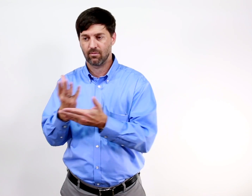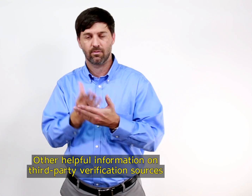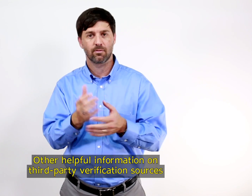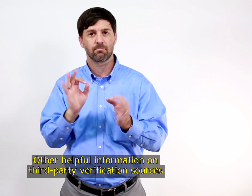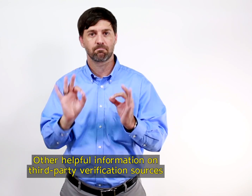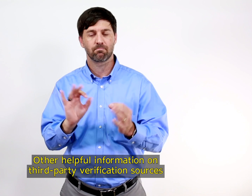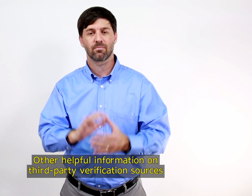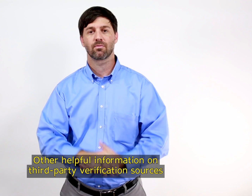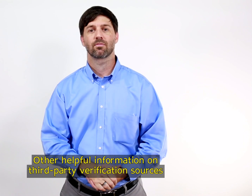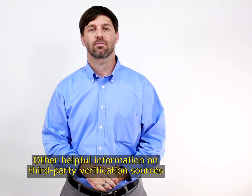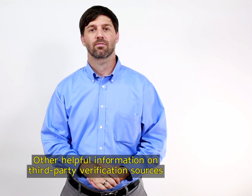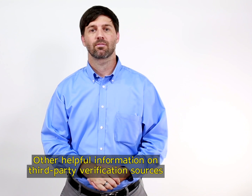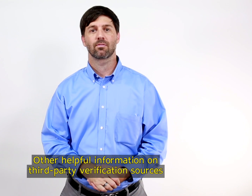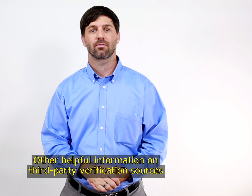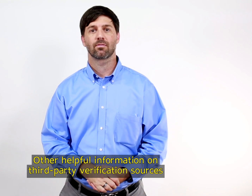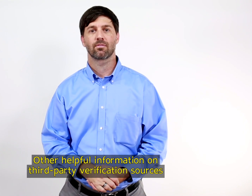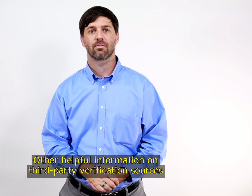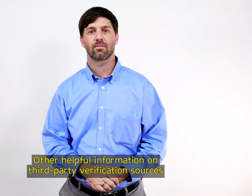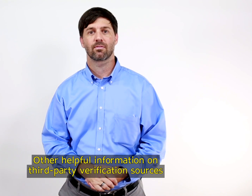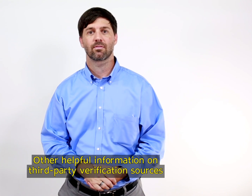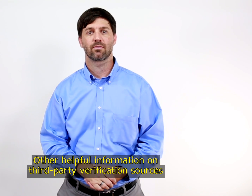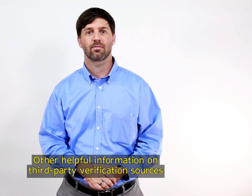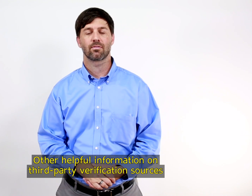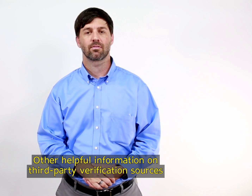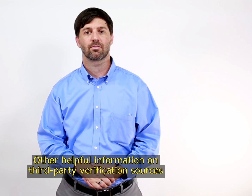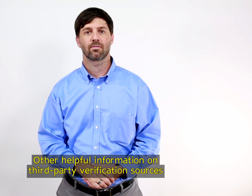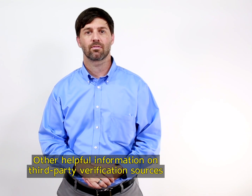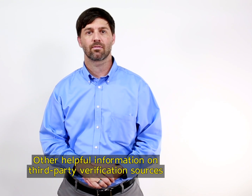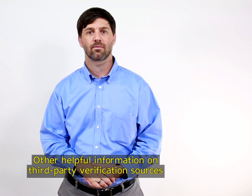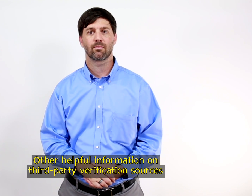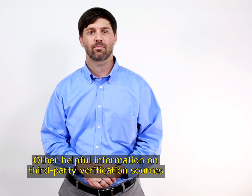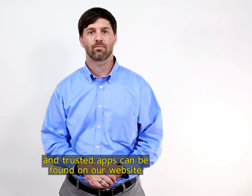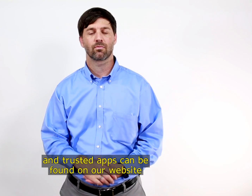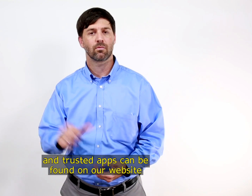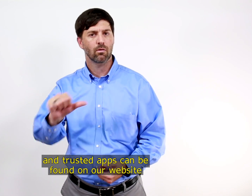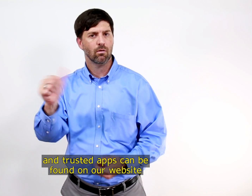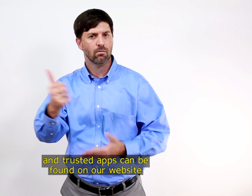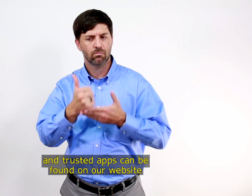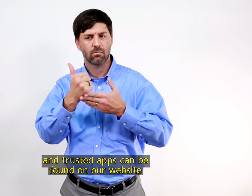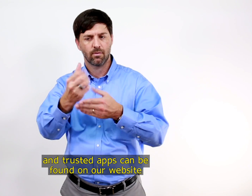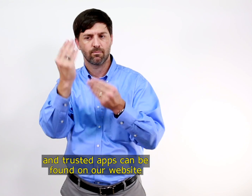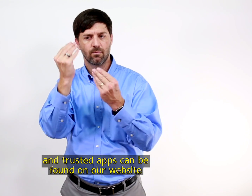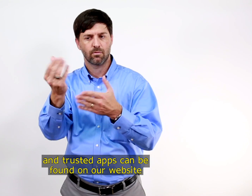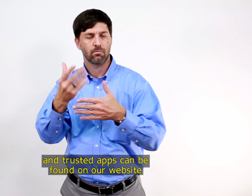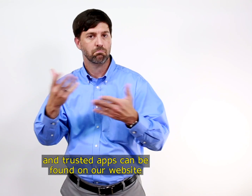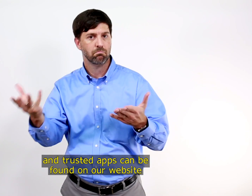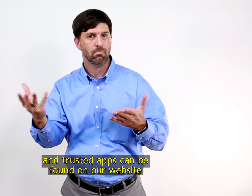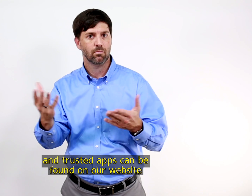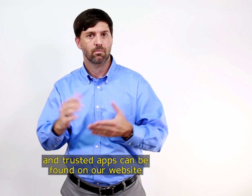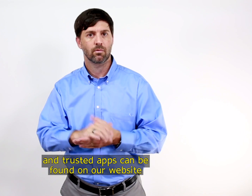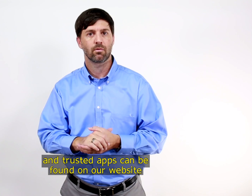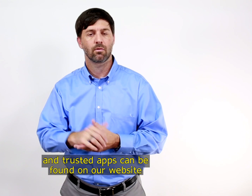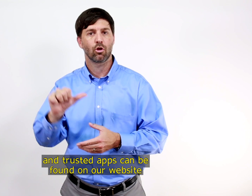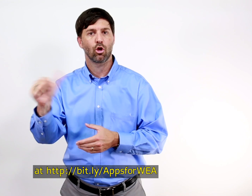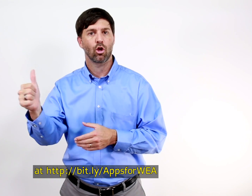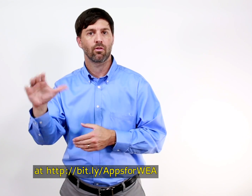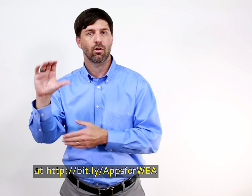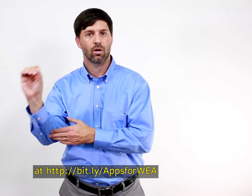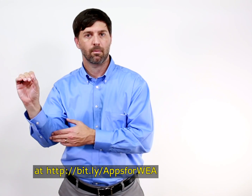Other helpful information on third-party verification sources and trusted apps can be found on our website at